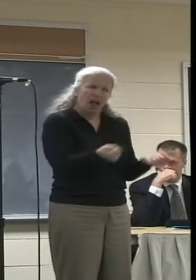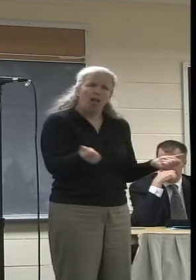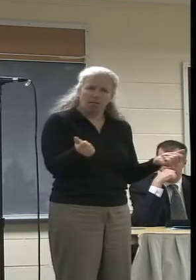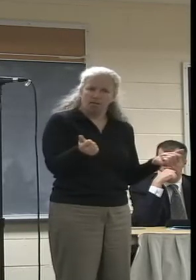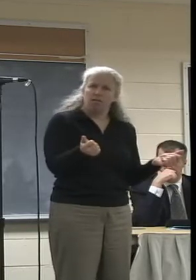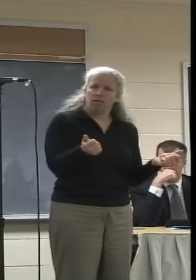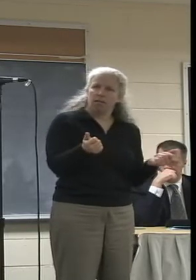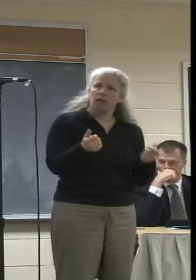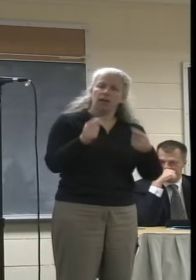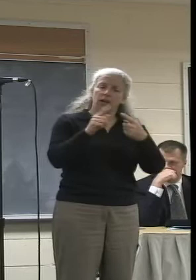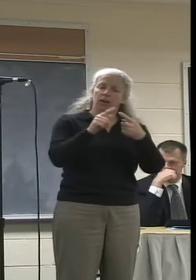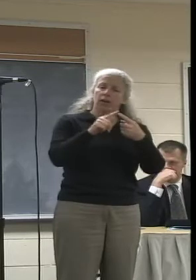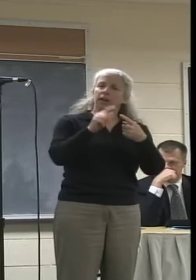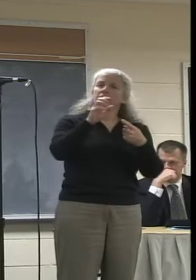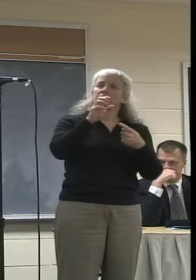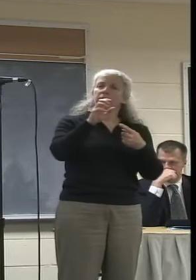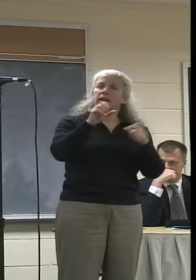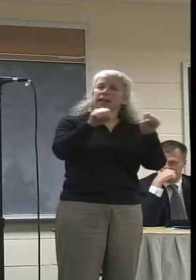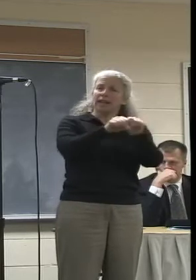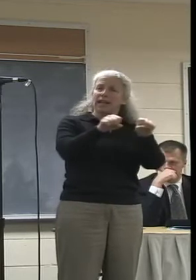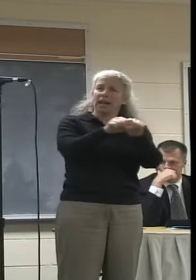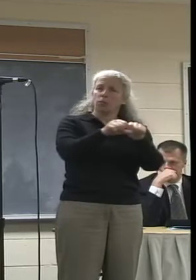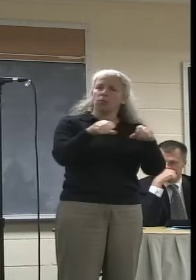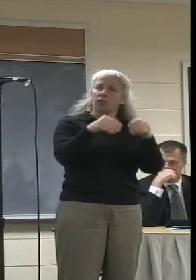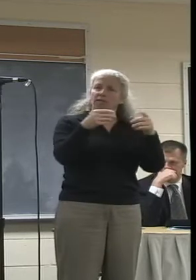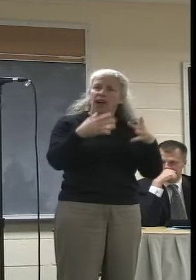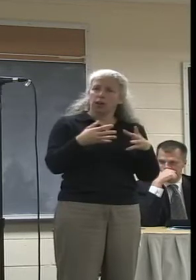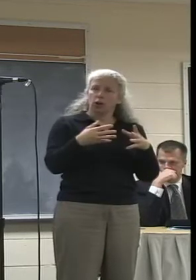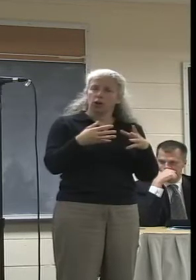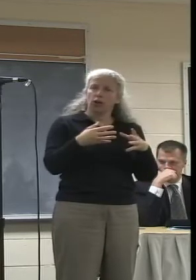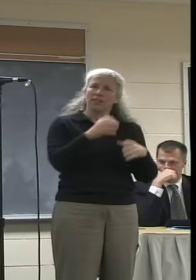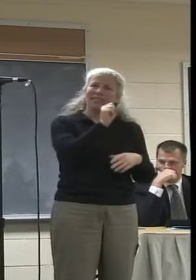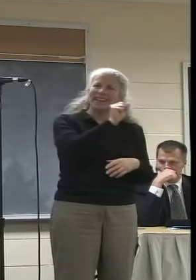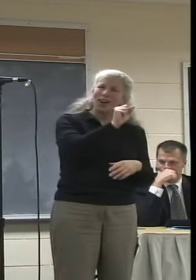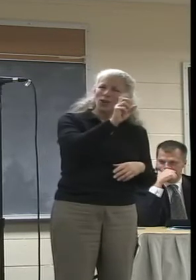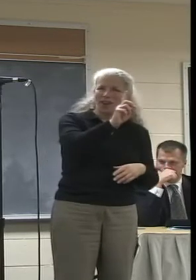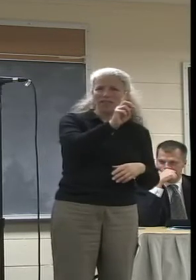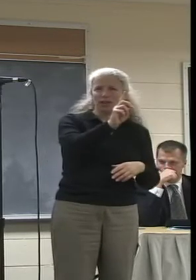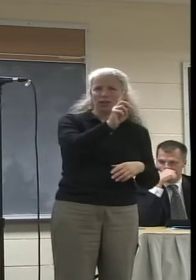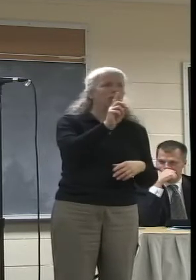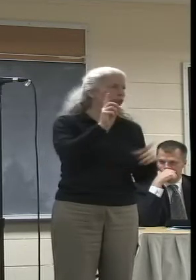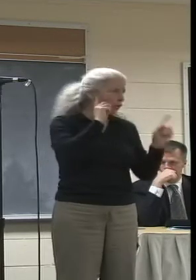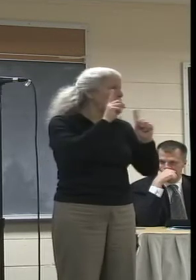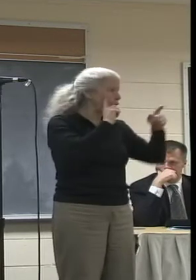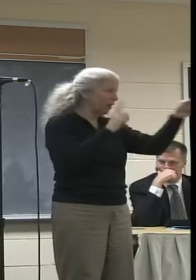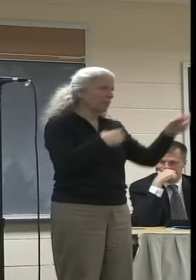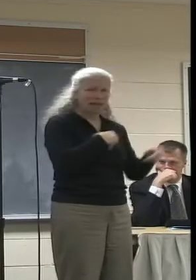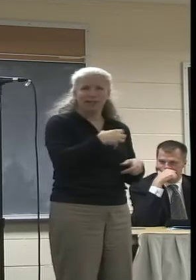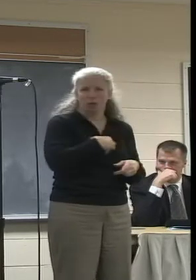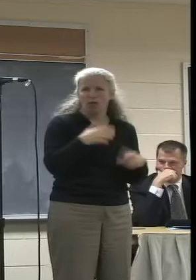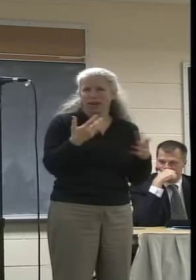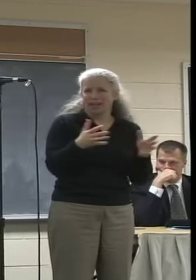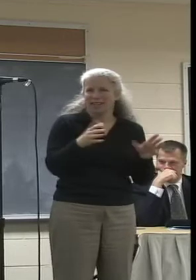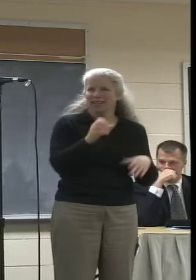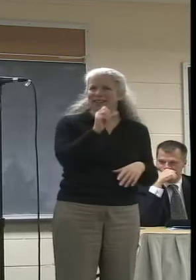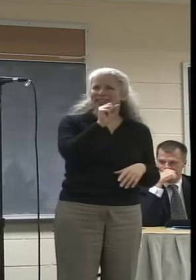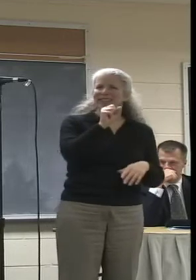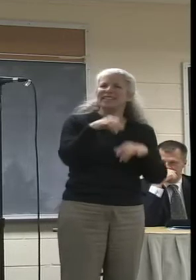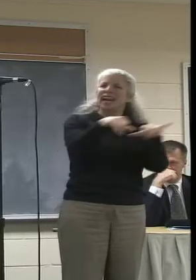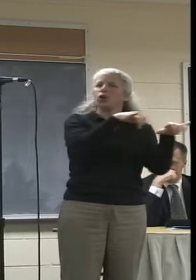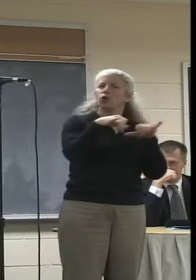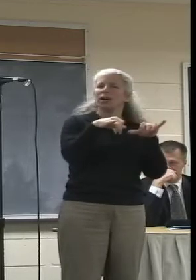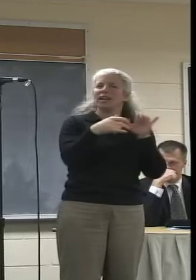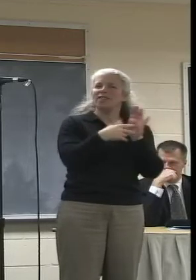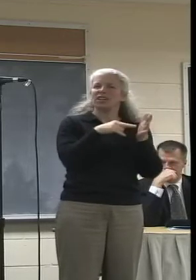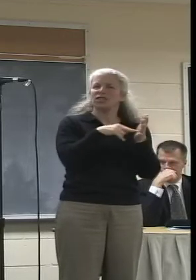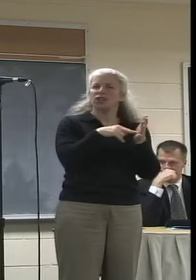Our cable provider broadcasts in standard definition. You've heard that over and over today because we're connected by